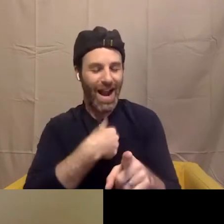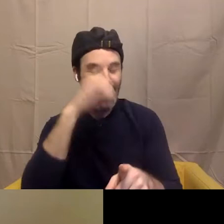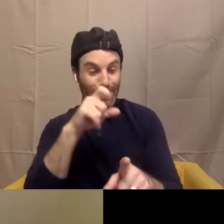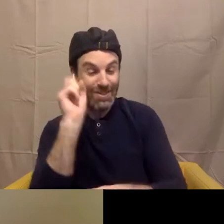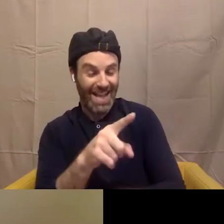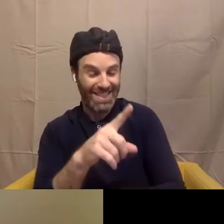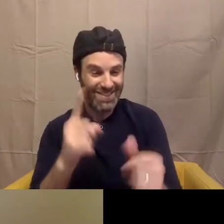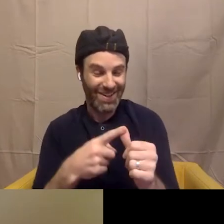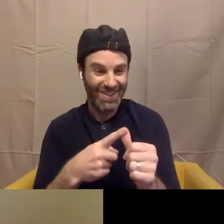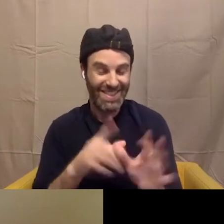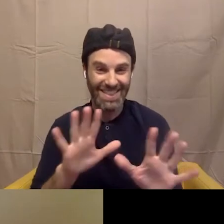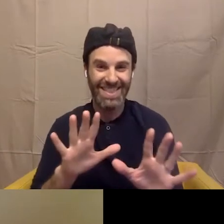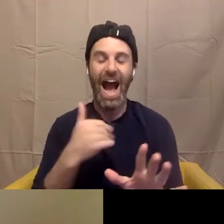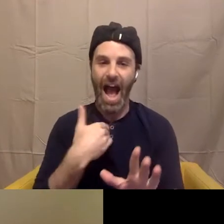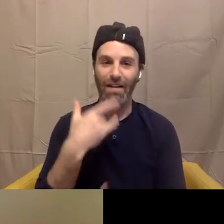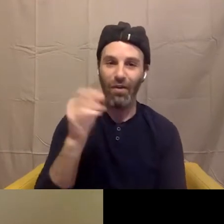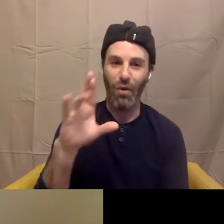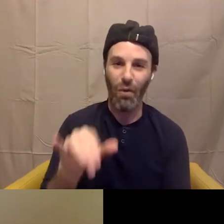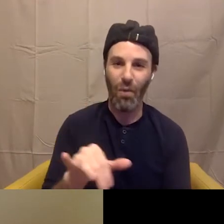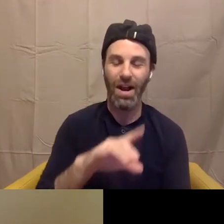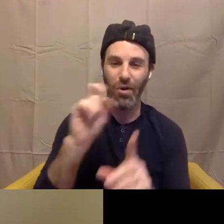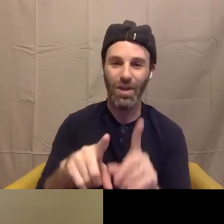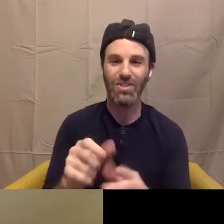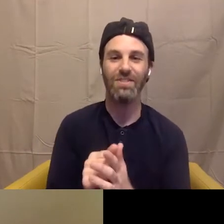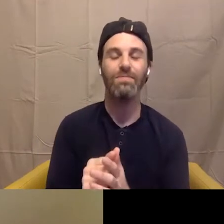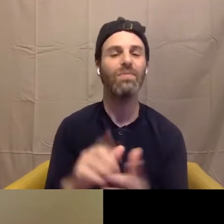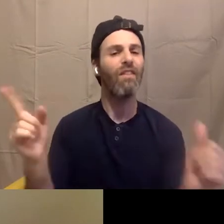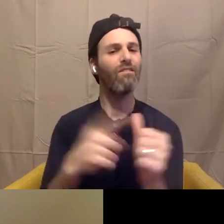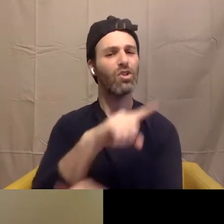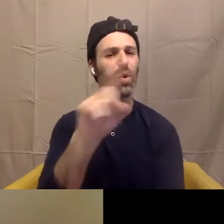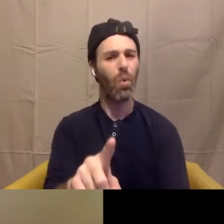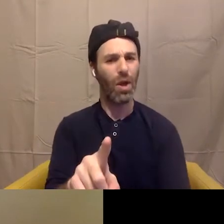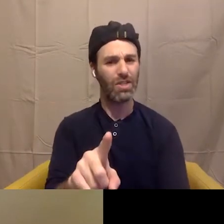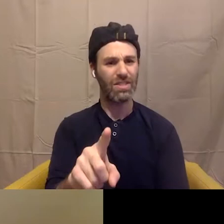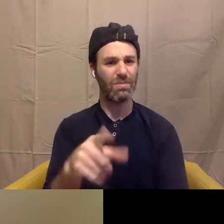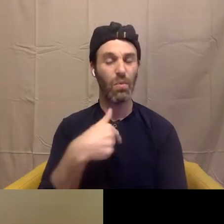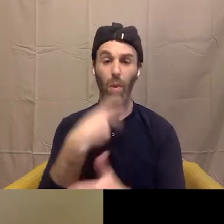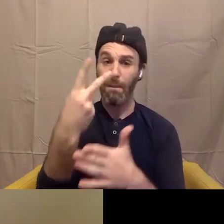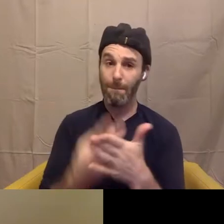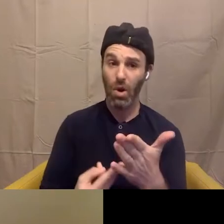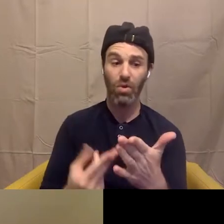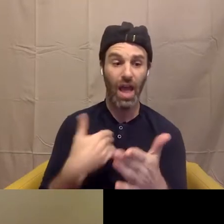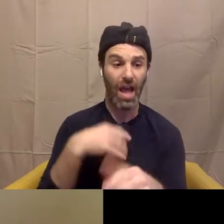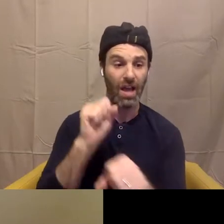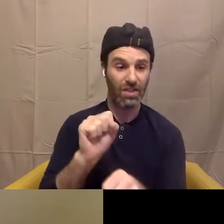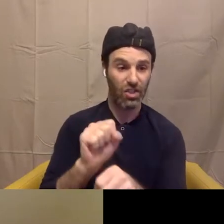I do have a question. Right. So my first question is about the fact that we both have this job where we talk to families about sex.